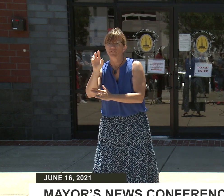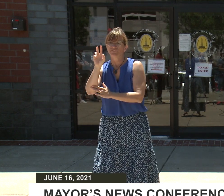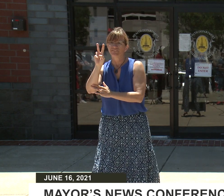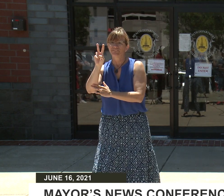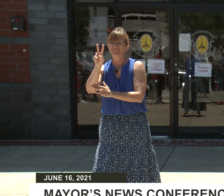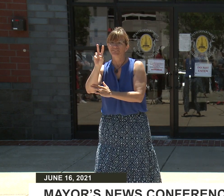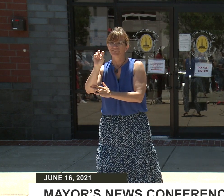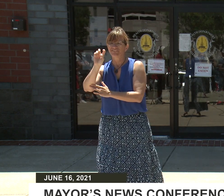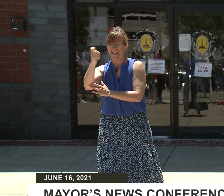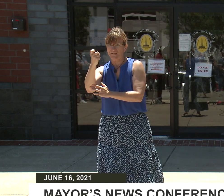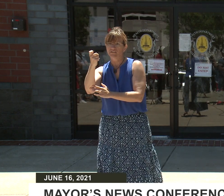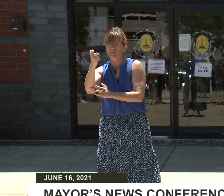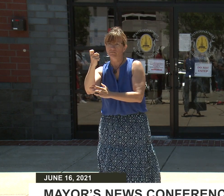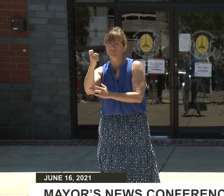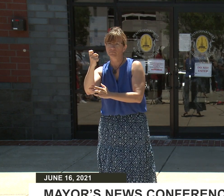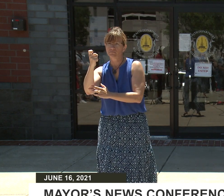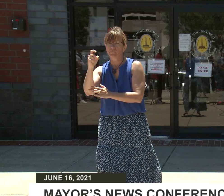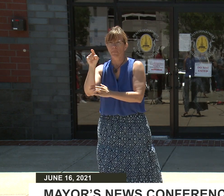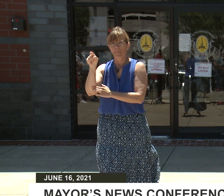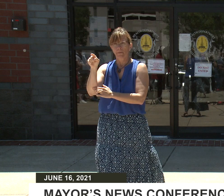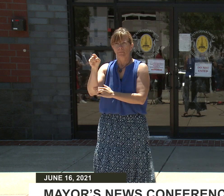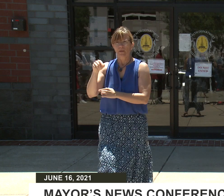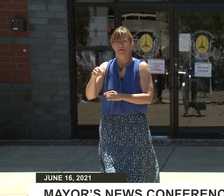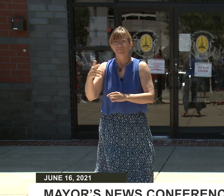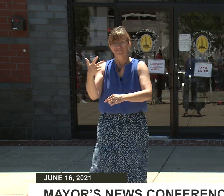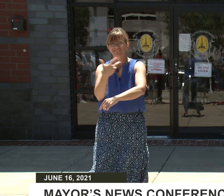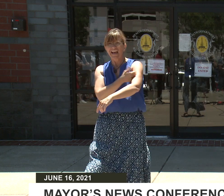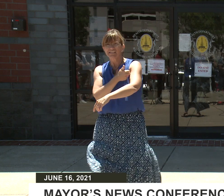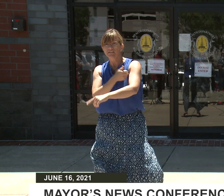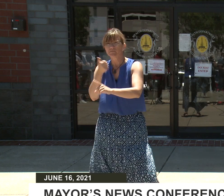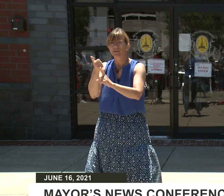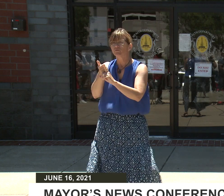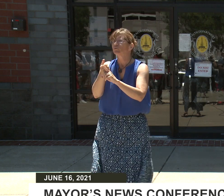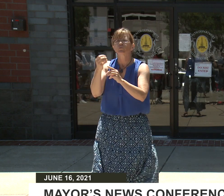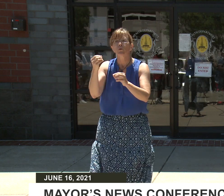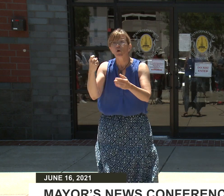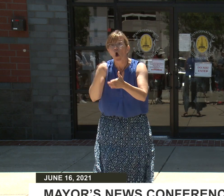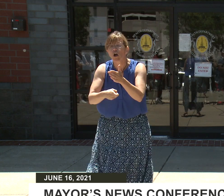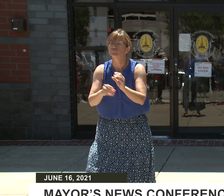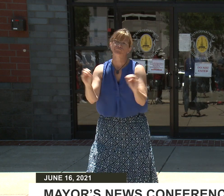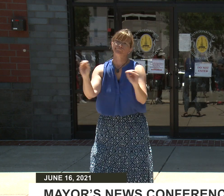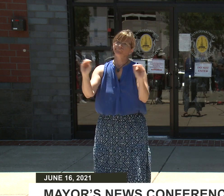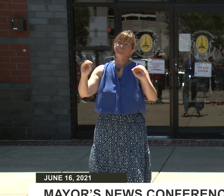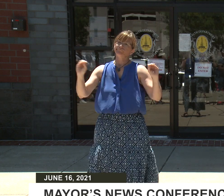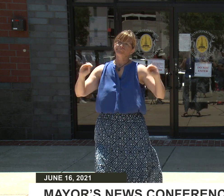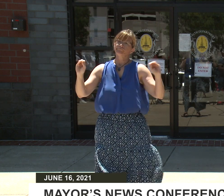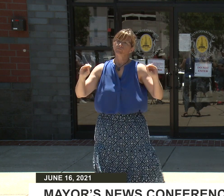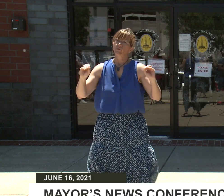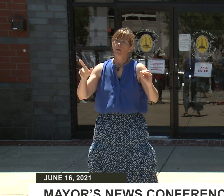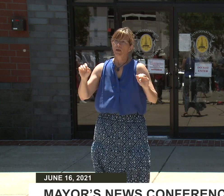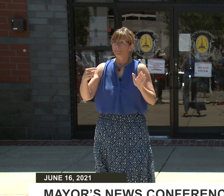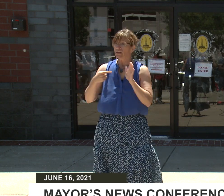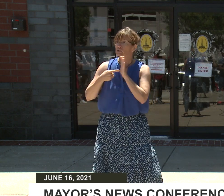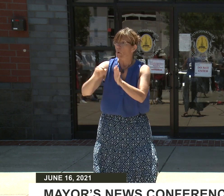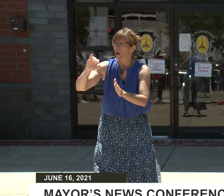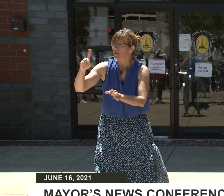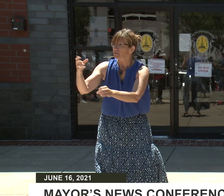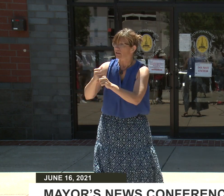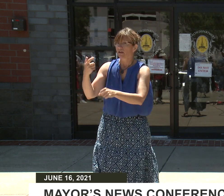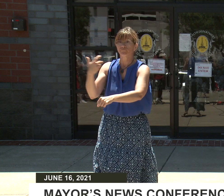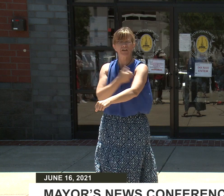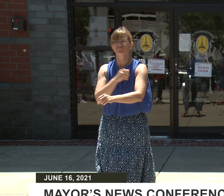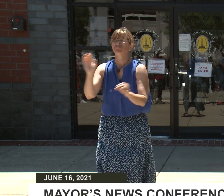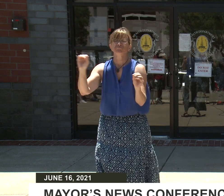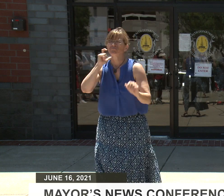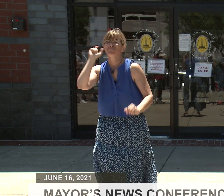free of charge. No identification is required to receive your free vaccine. If you need help with transportation to or from